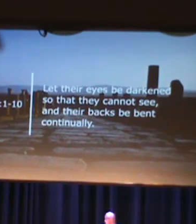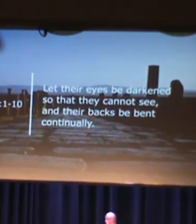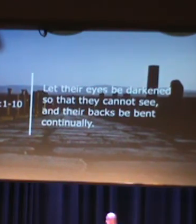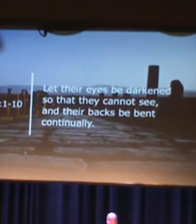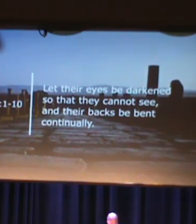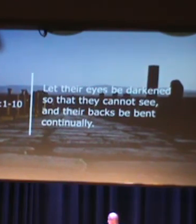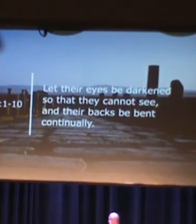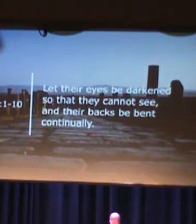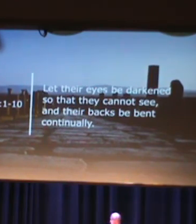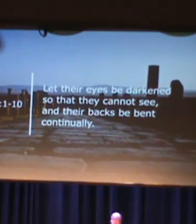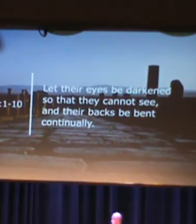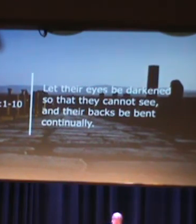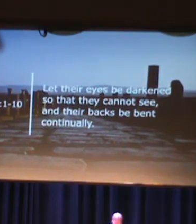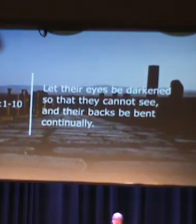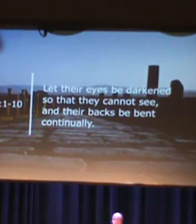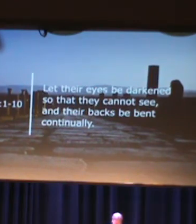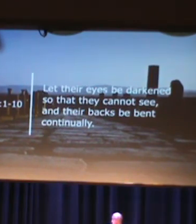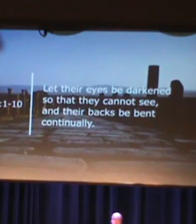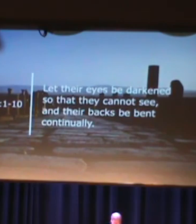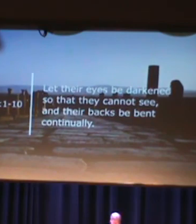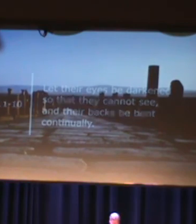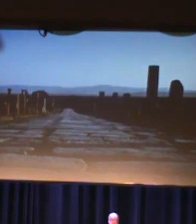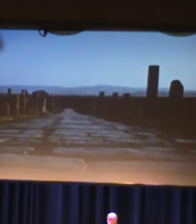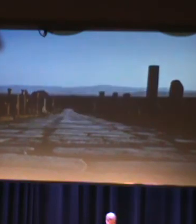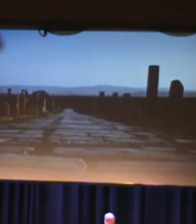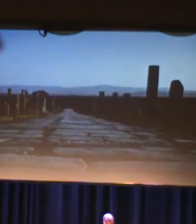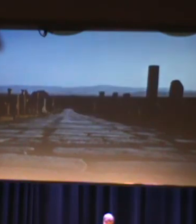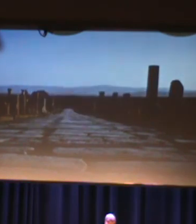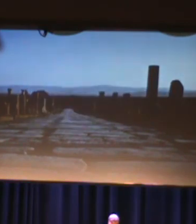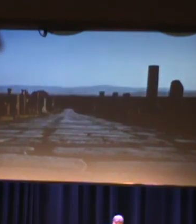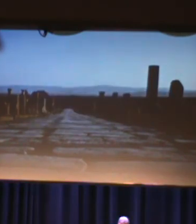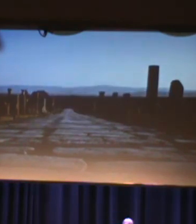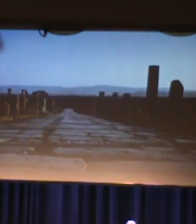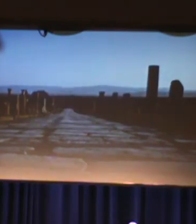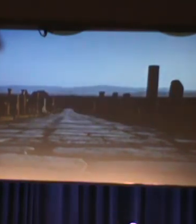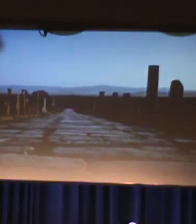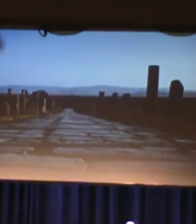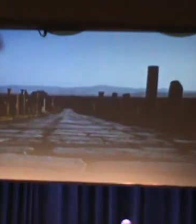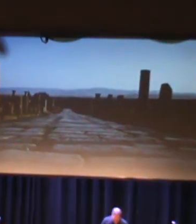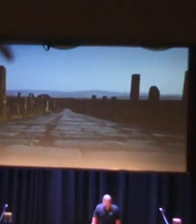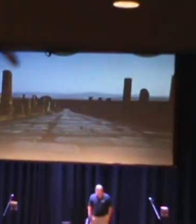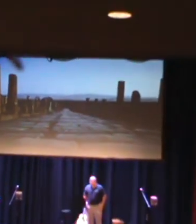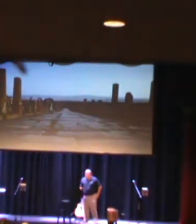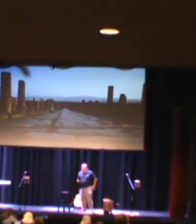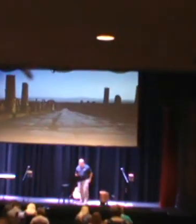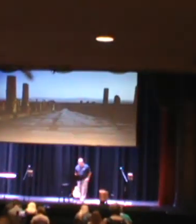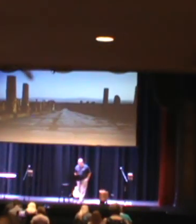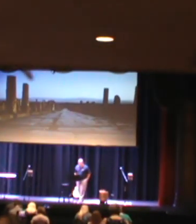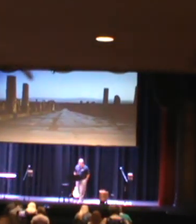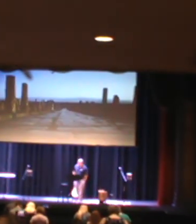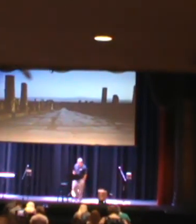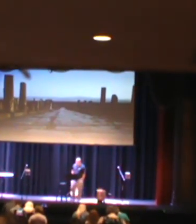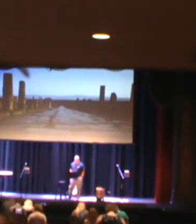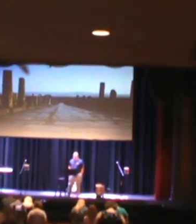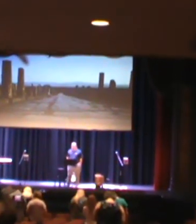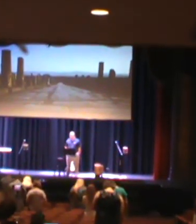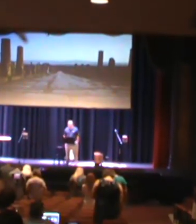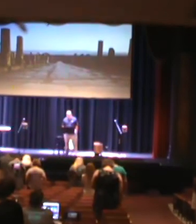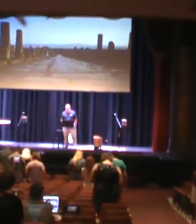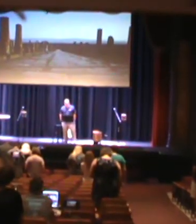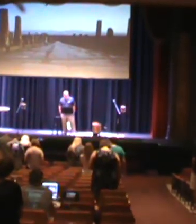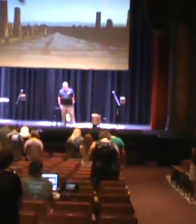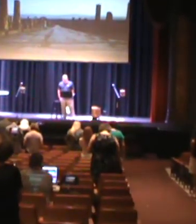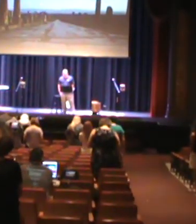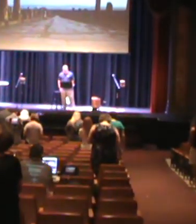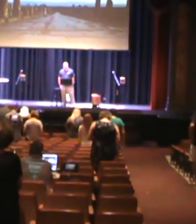and their backs be bent continually. Let us pray. Dear Heavenly Father, I thank you and I praise you for your word. I thank you for the Holy